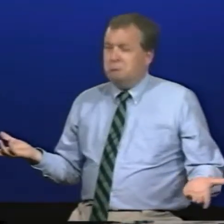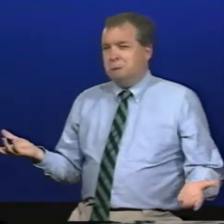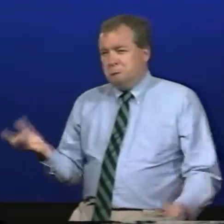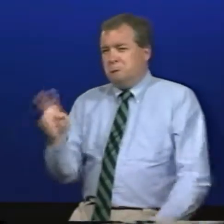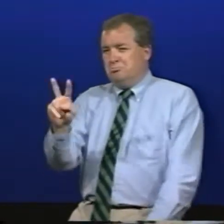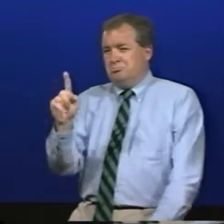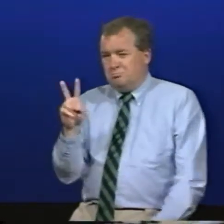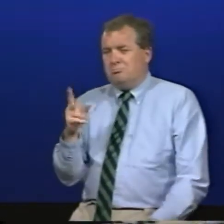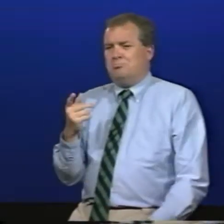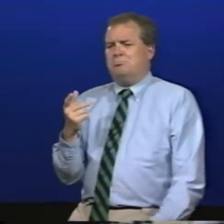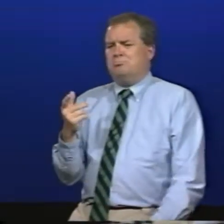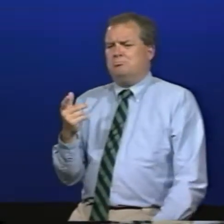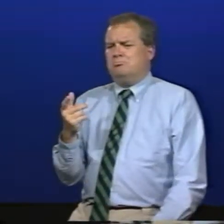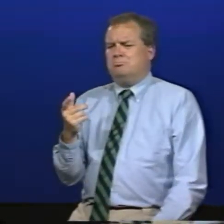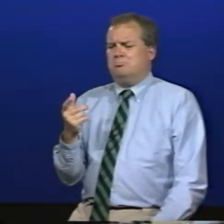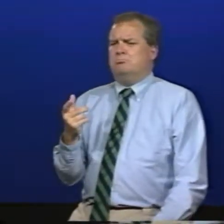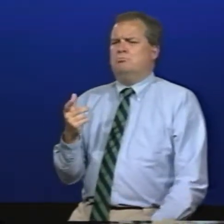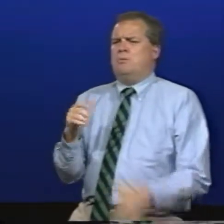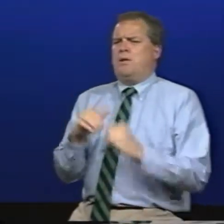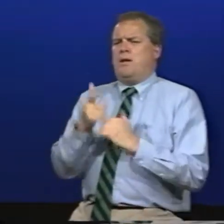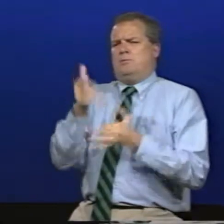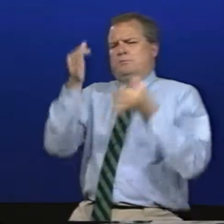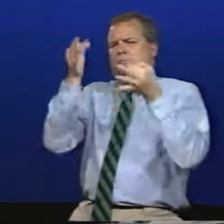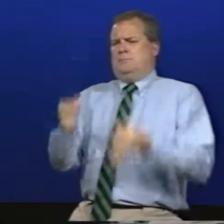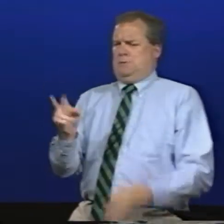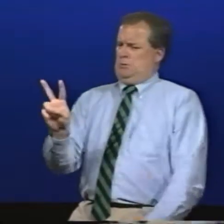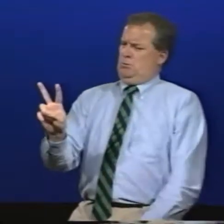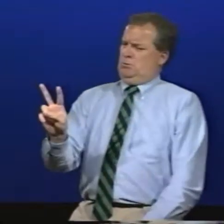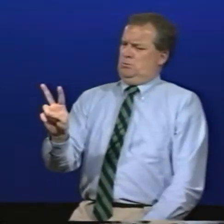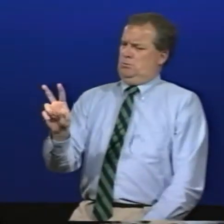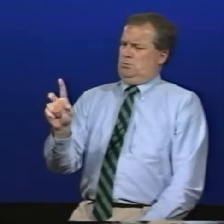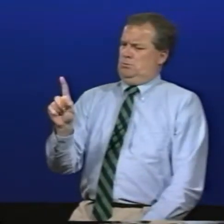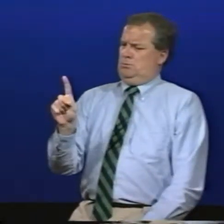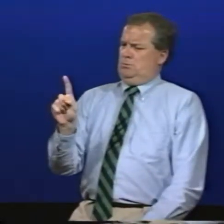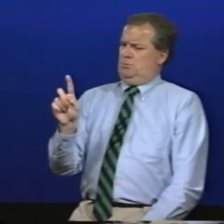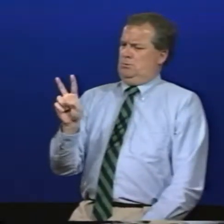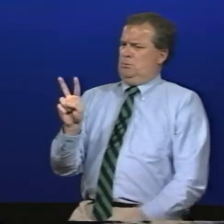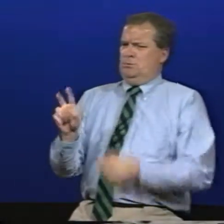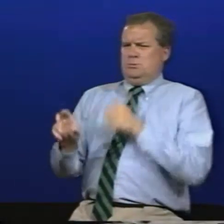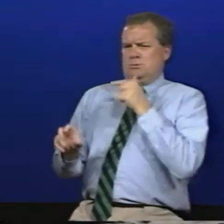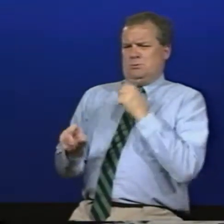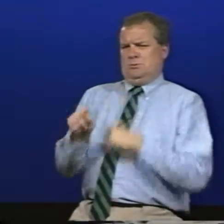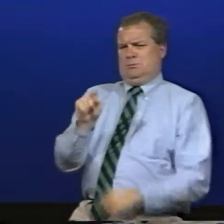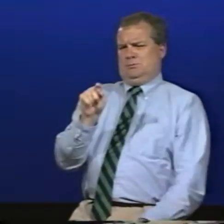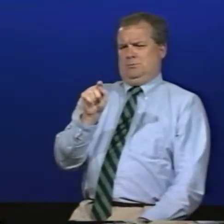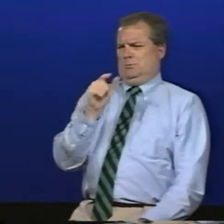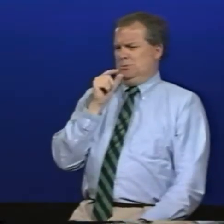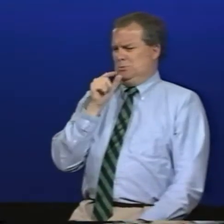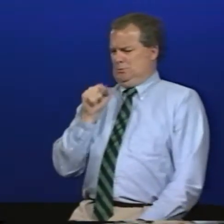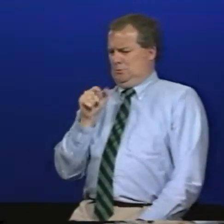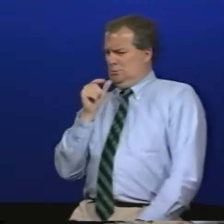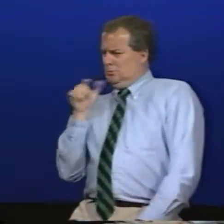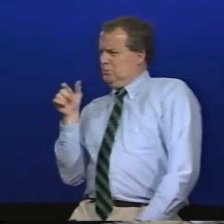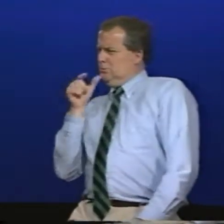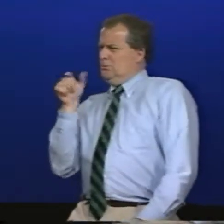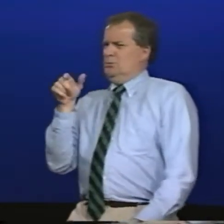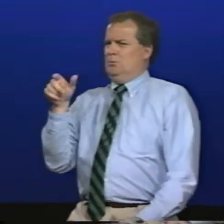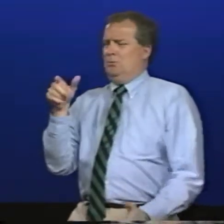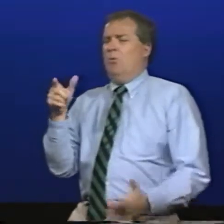and I'll tell you how I decide to put